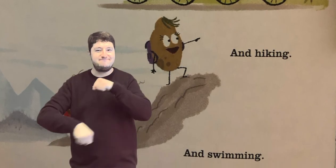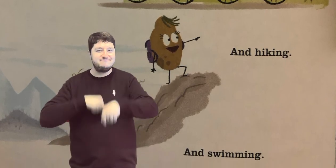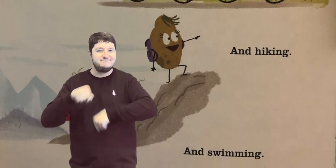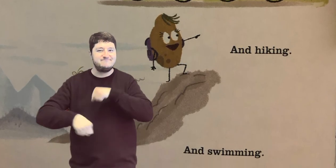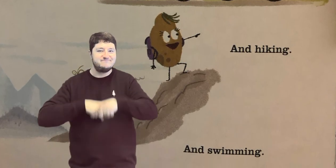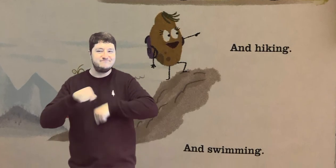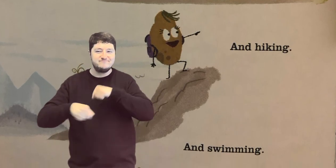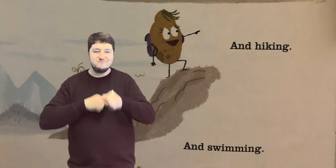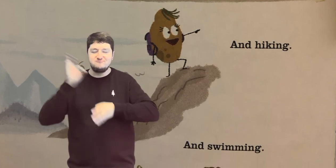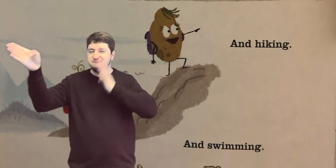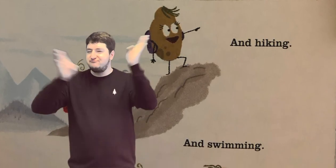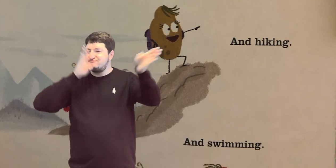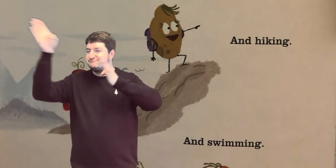We've started biking